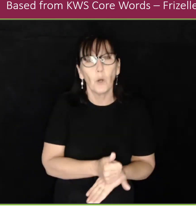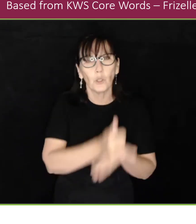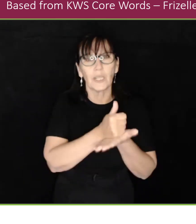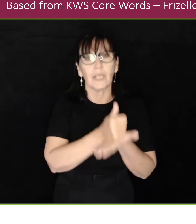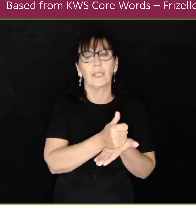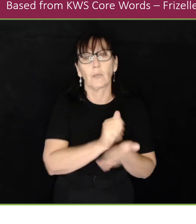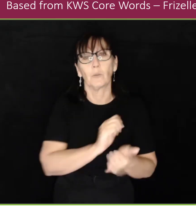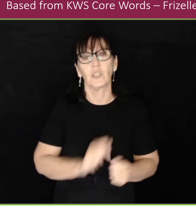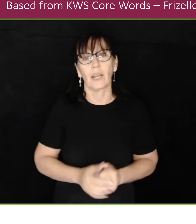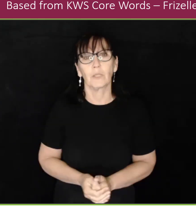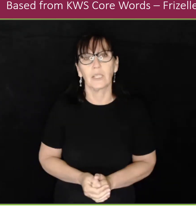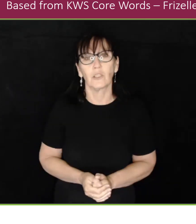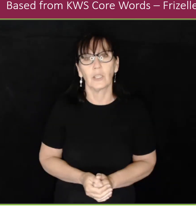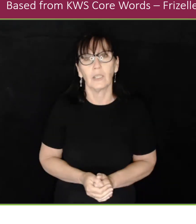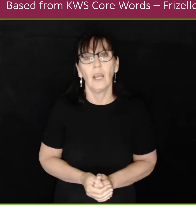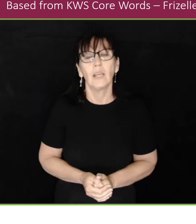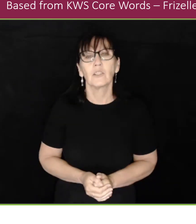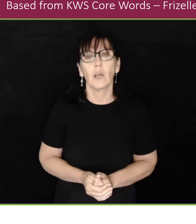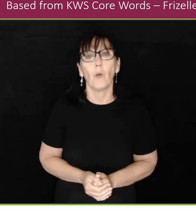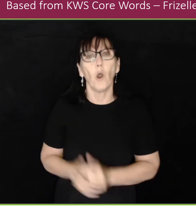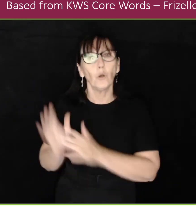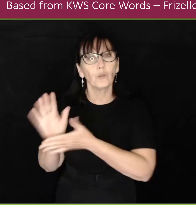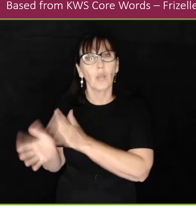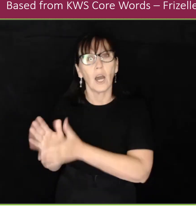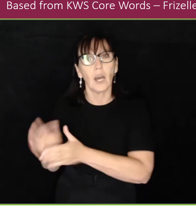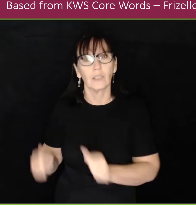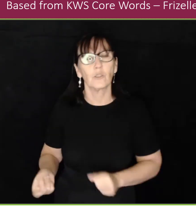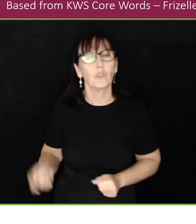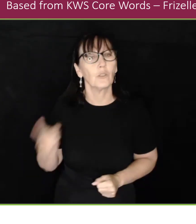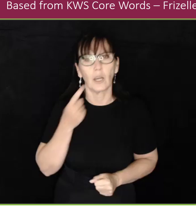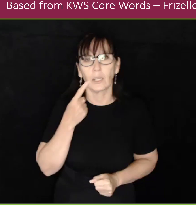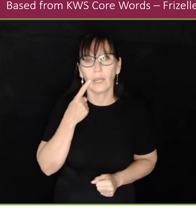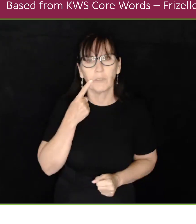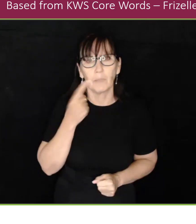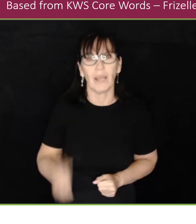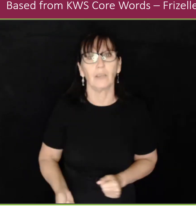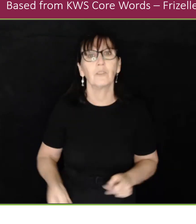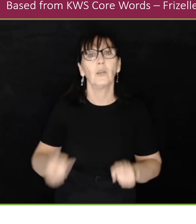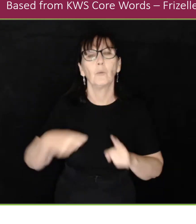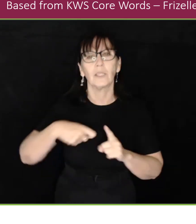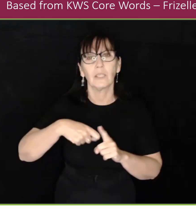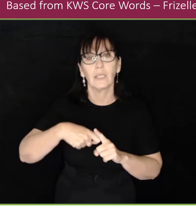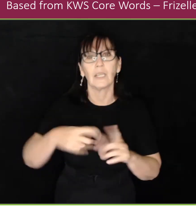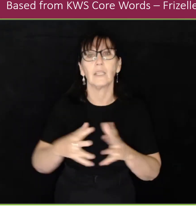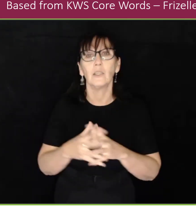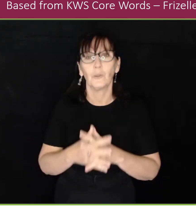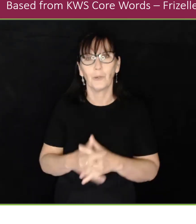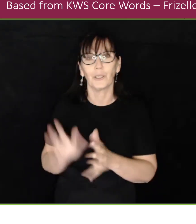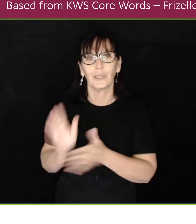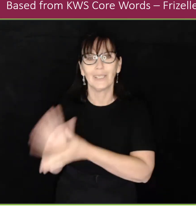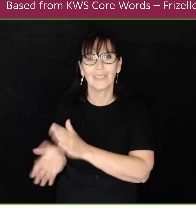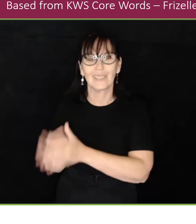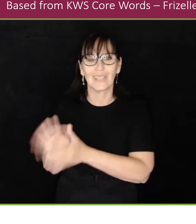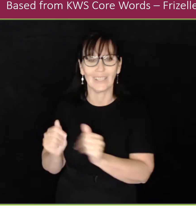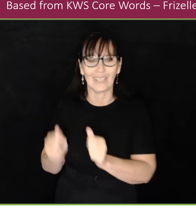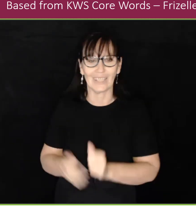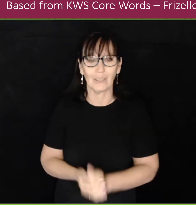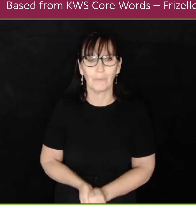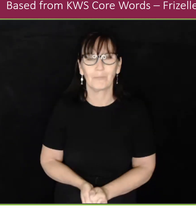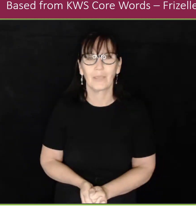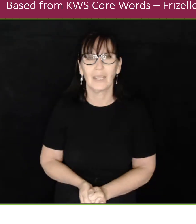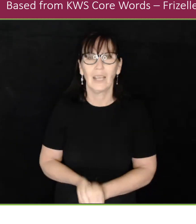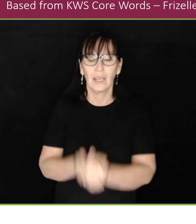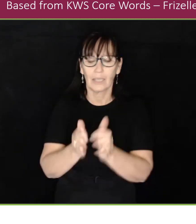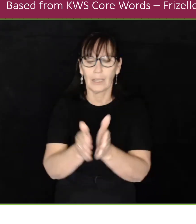supporting language acquisition. So all signs do not cover the mouth with keyword signing.